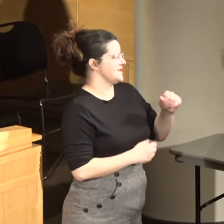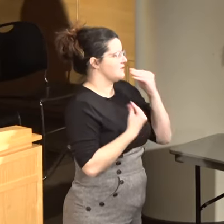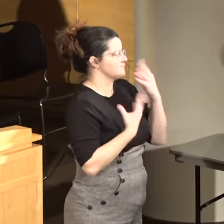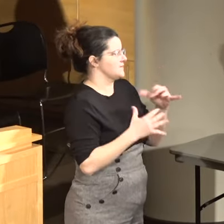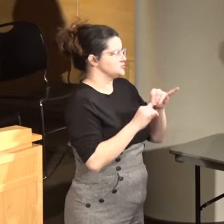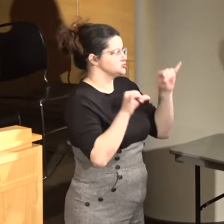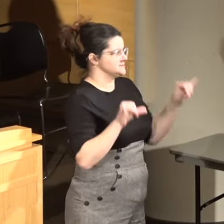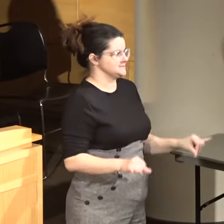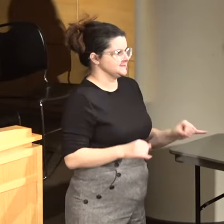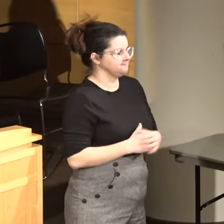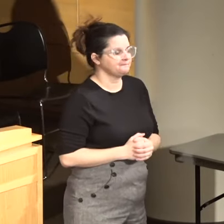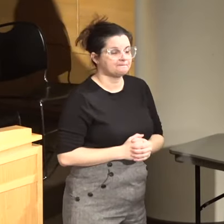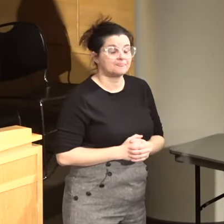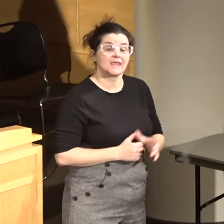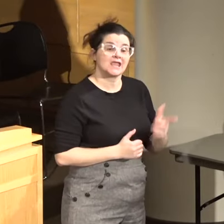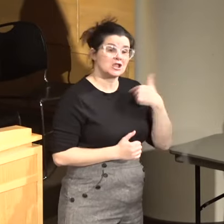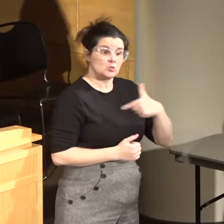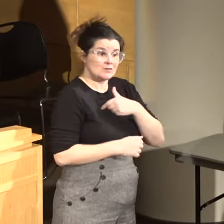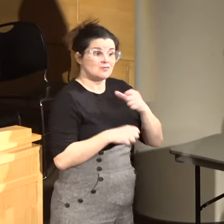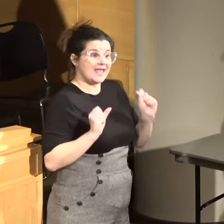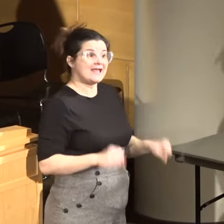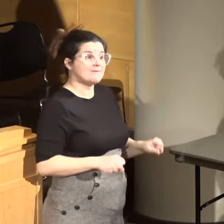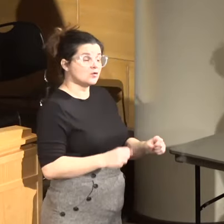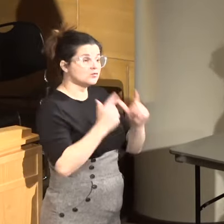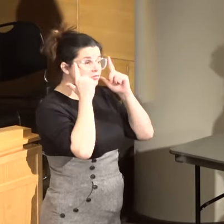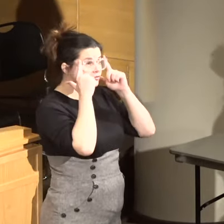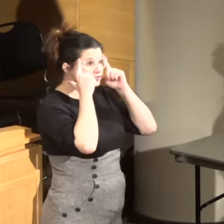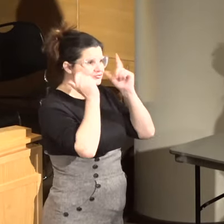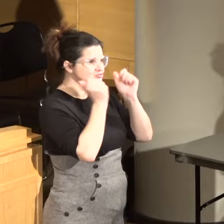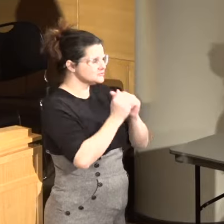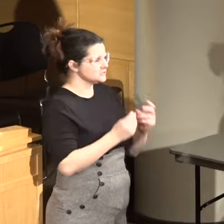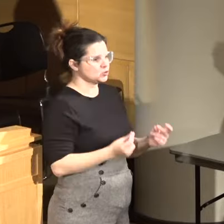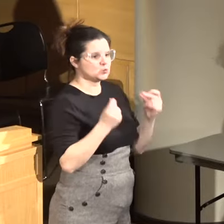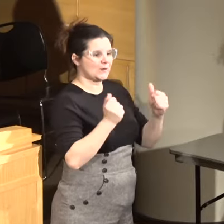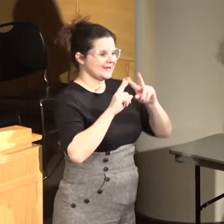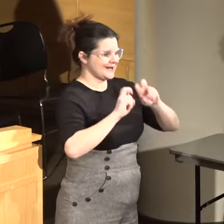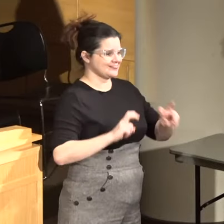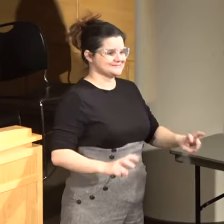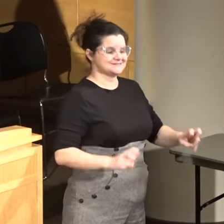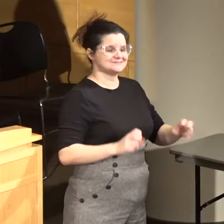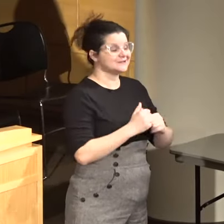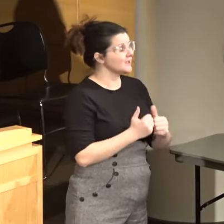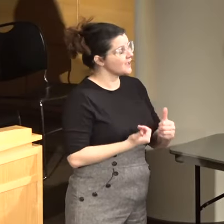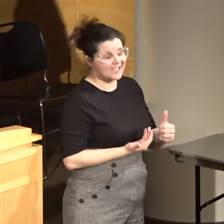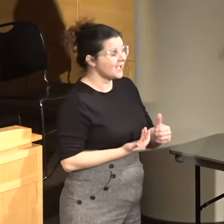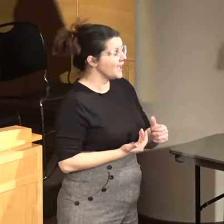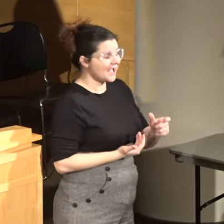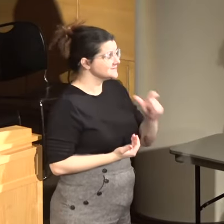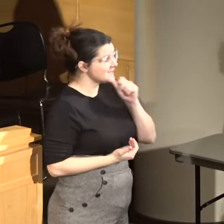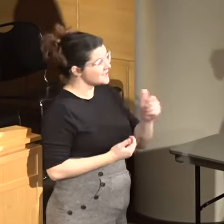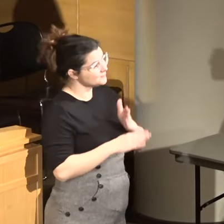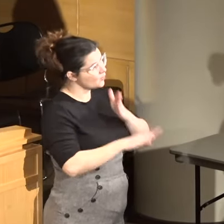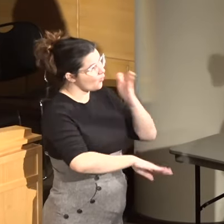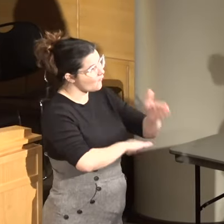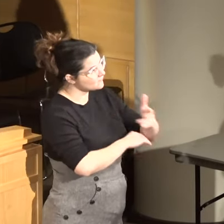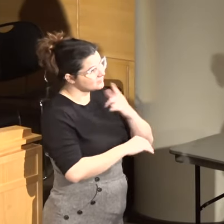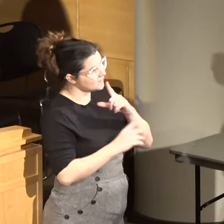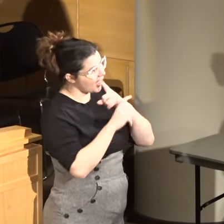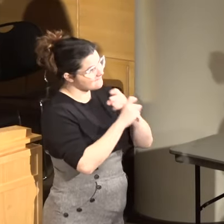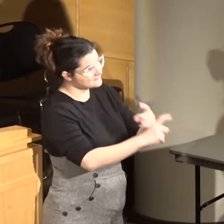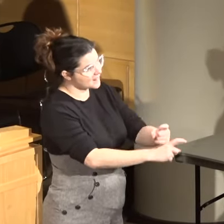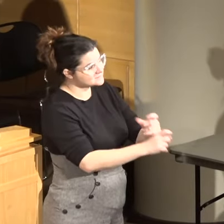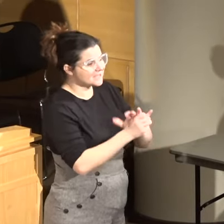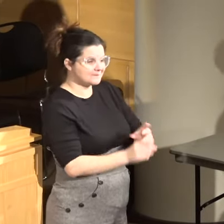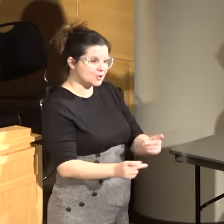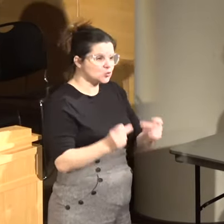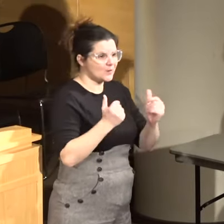system. And we were able to get them just quick analysis. Data doesn't have to be overly complicated. Data can be